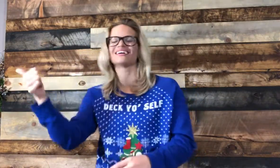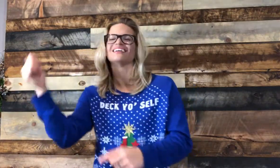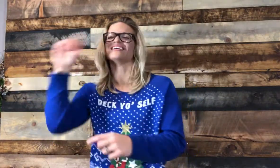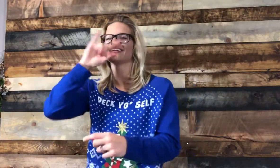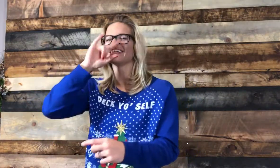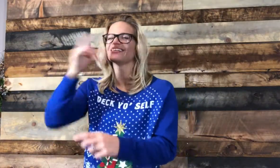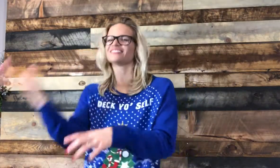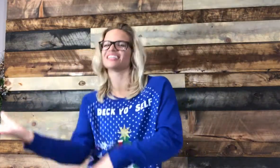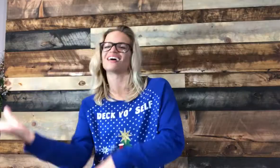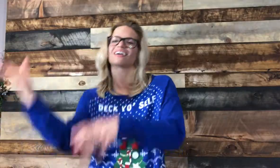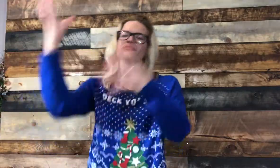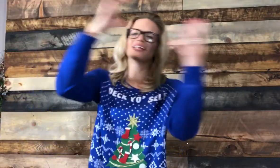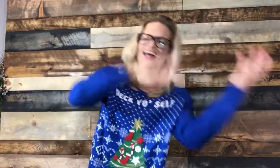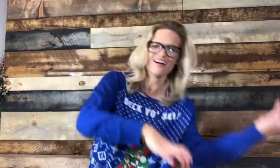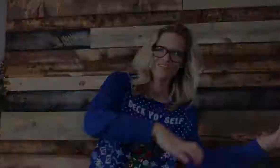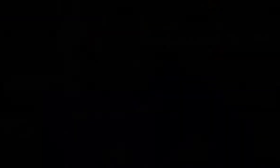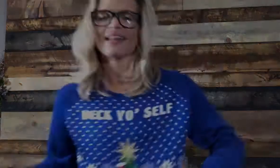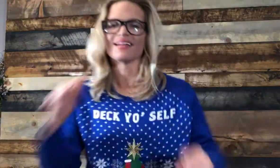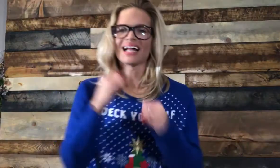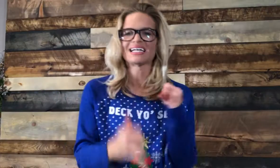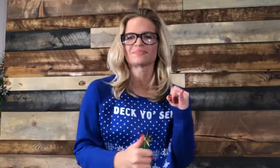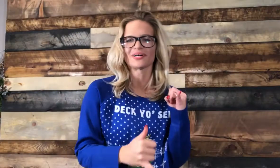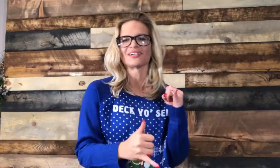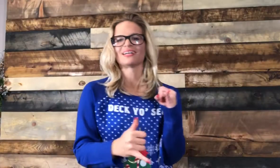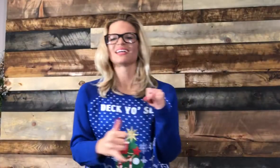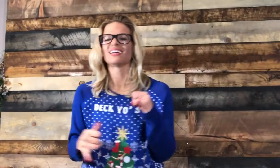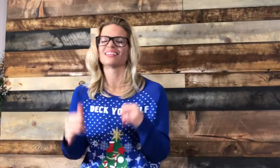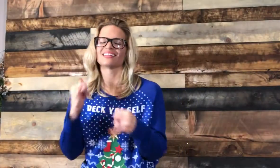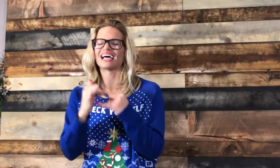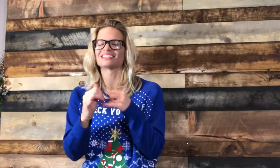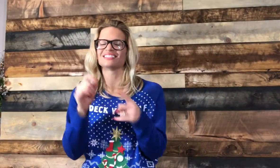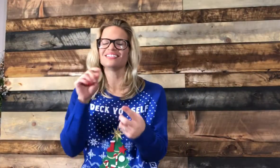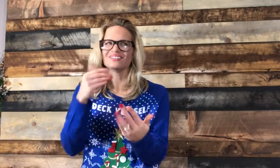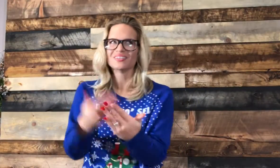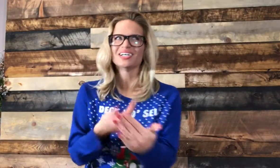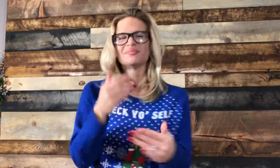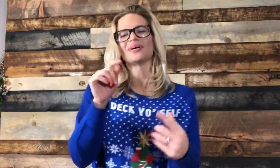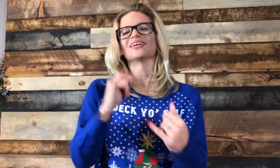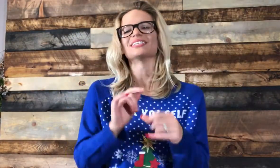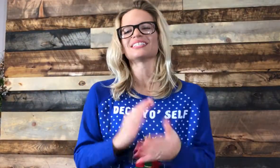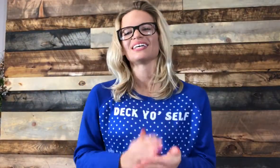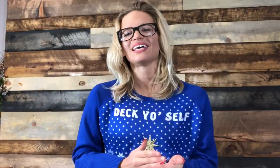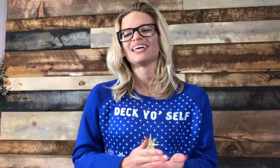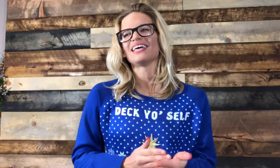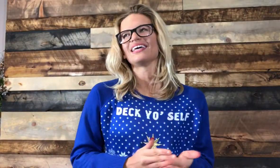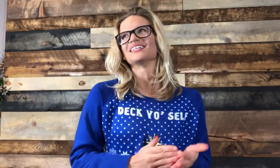other kiddos. Knock him down. And the last part. The last new part. Is.